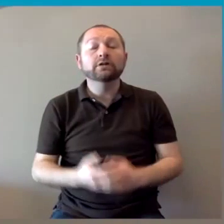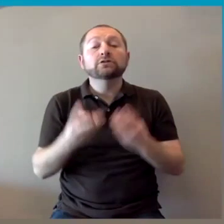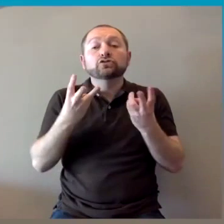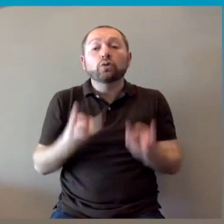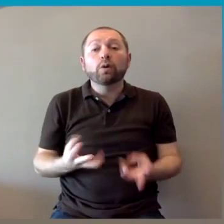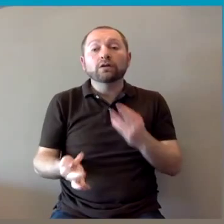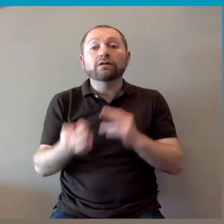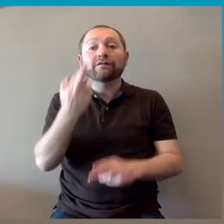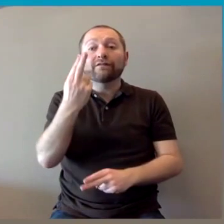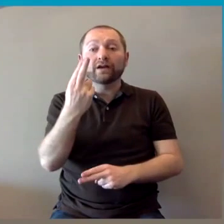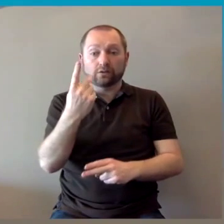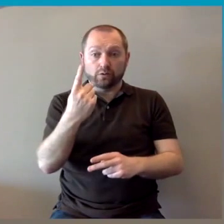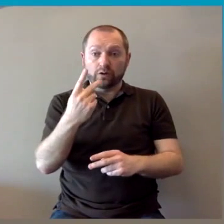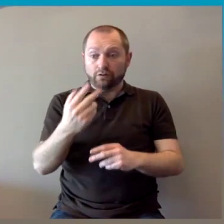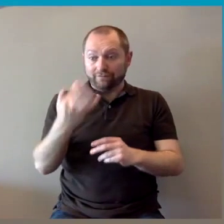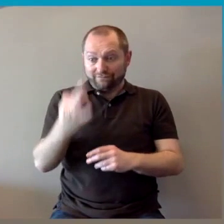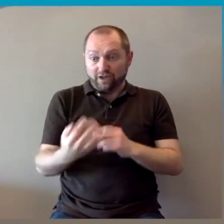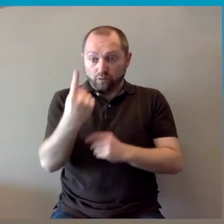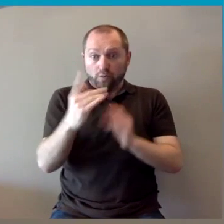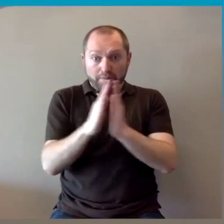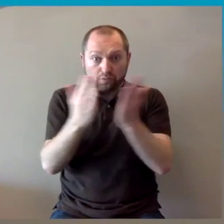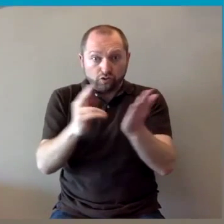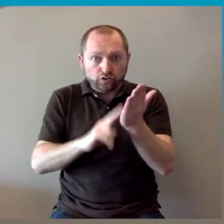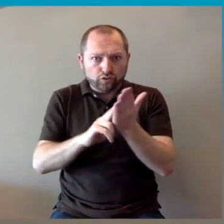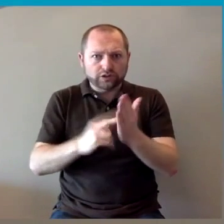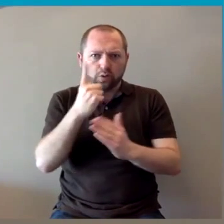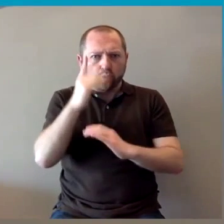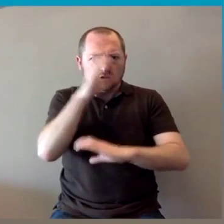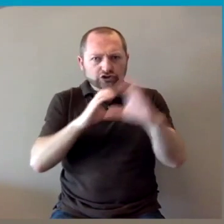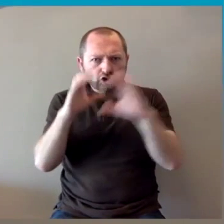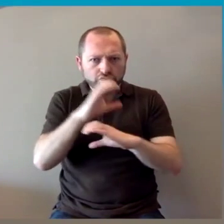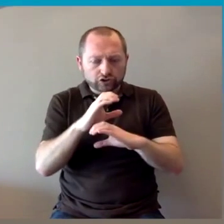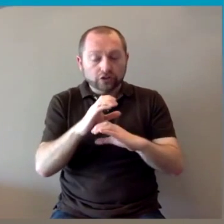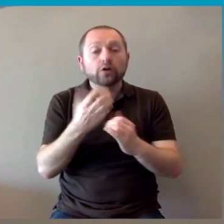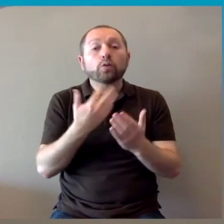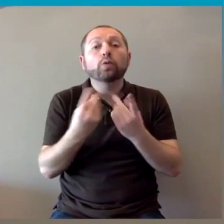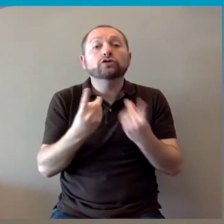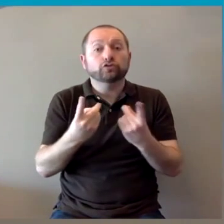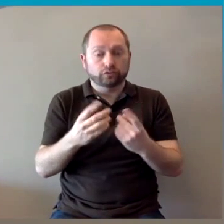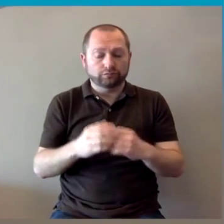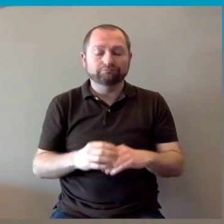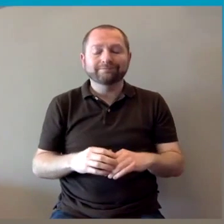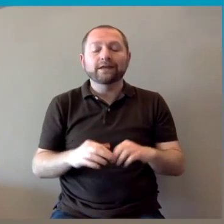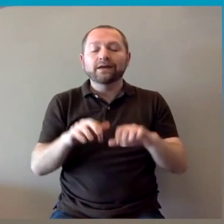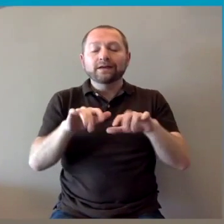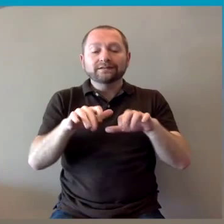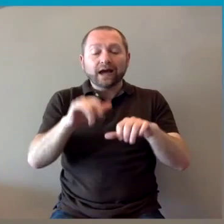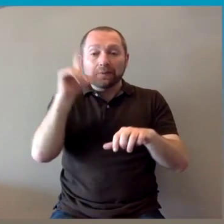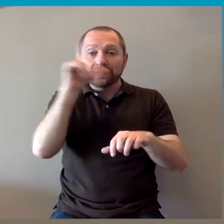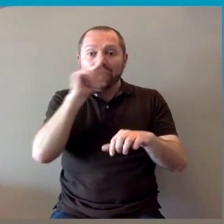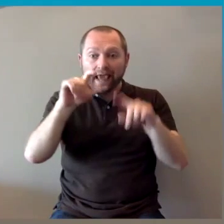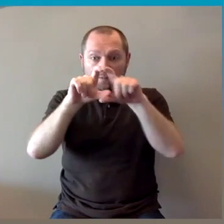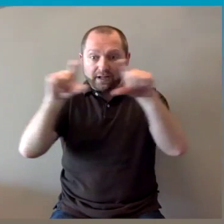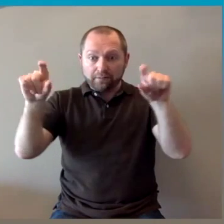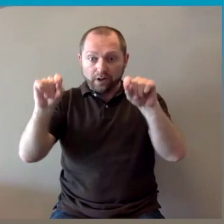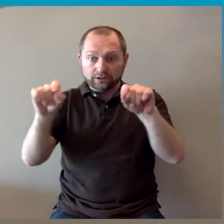So in order to find a book using the OneSearch search box you need to type the title of the book into the search box.